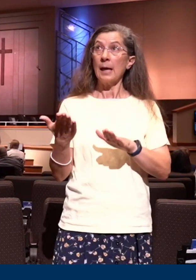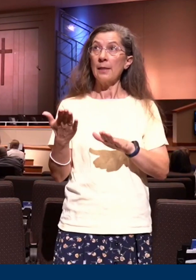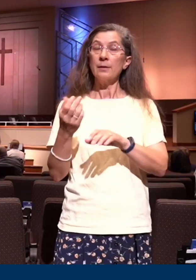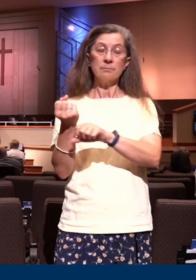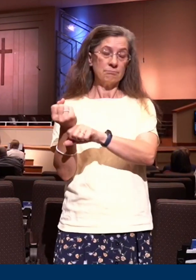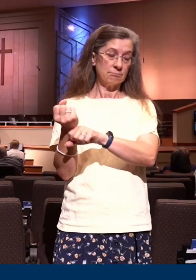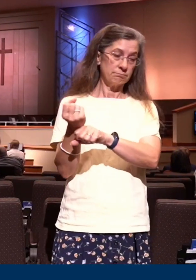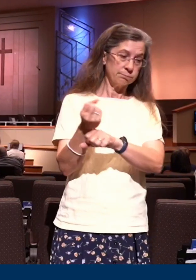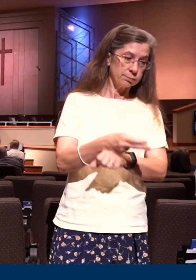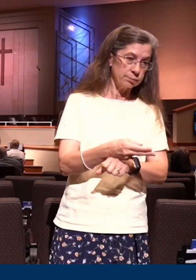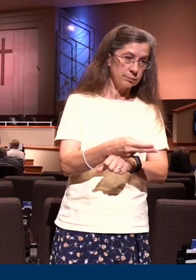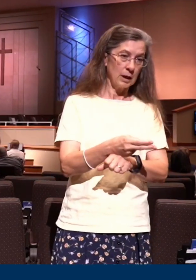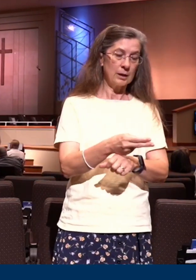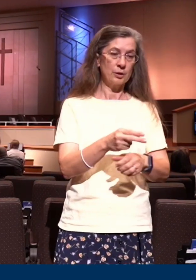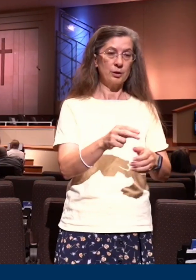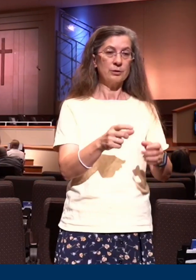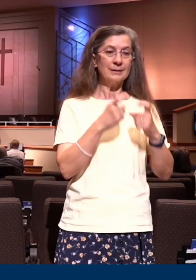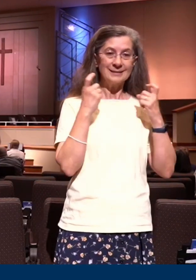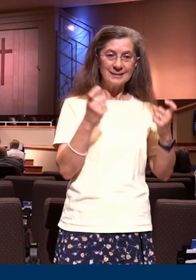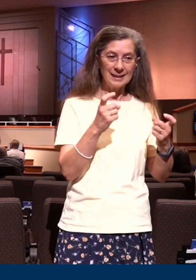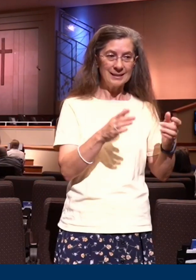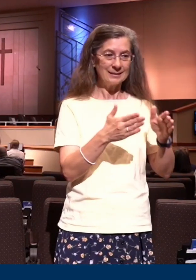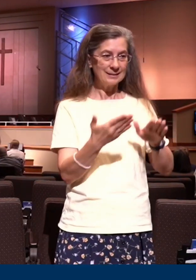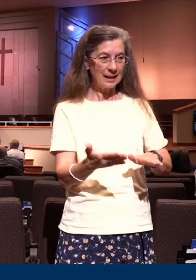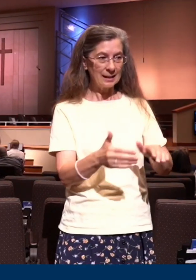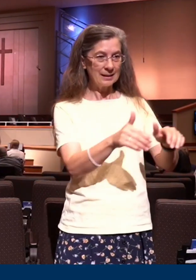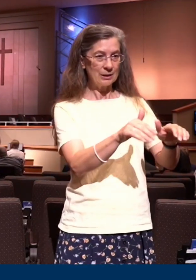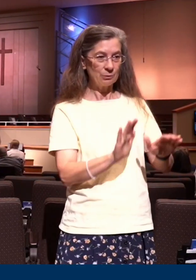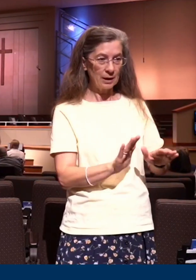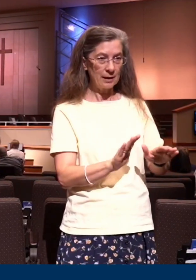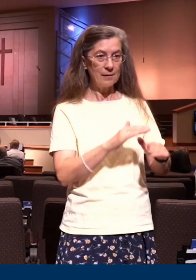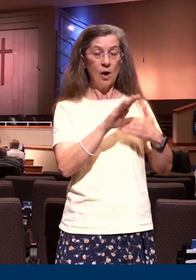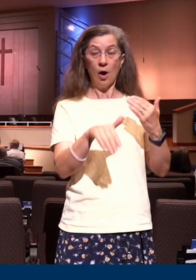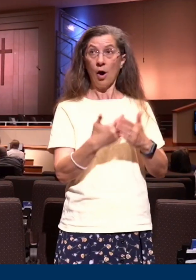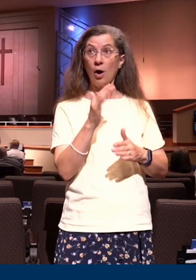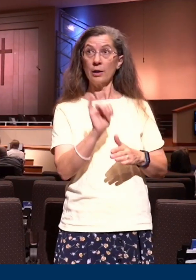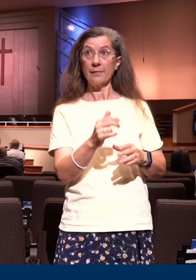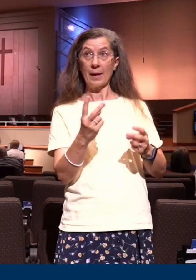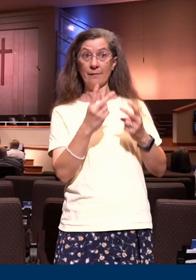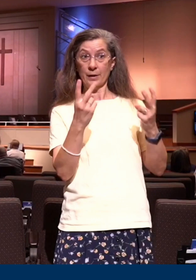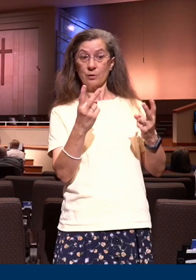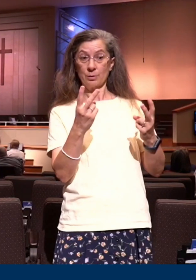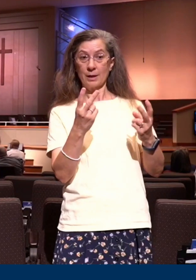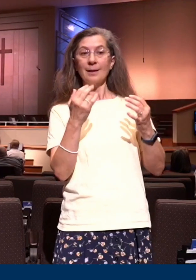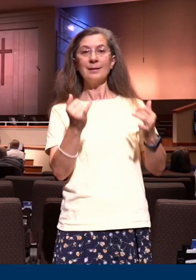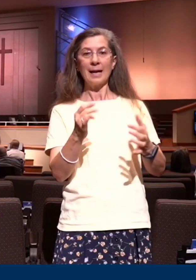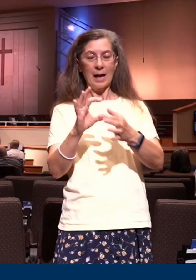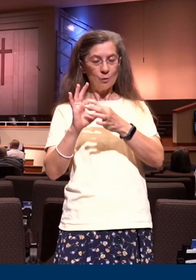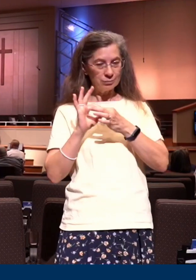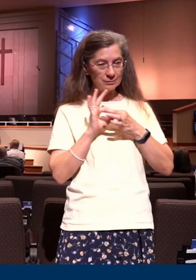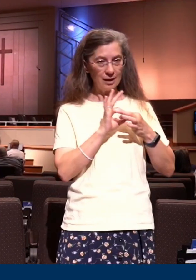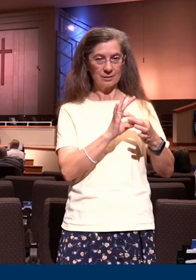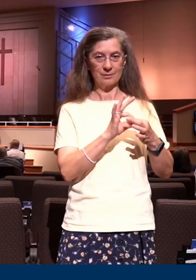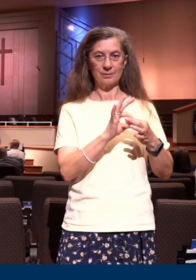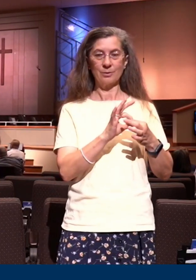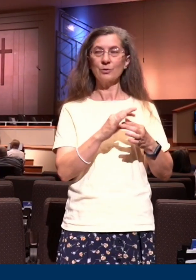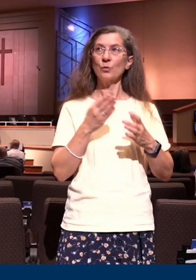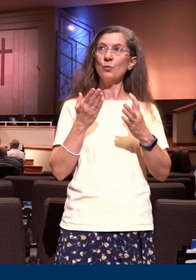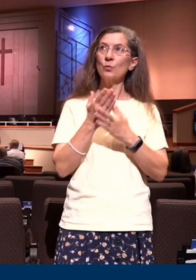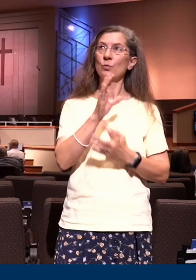death, and the grave. And all of that victory is ours in Christ. We are no